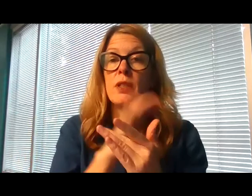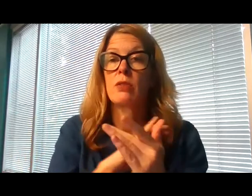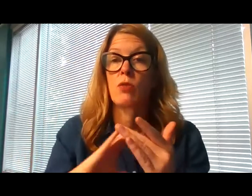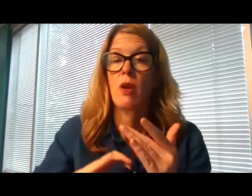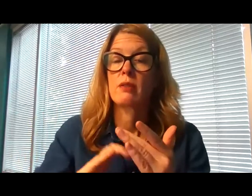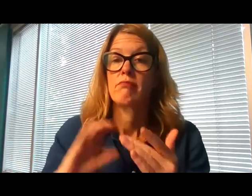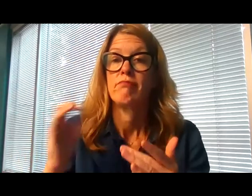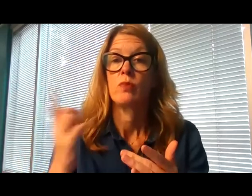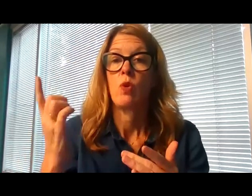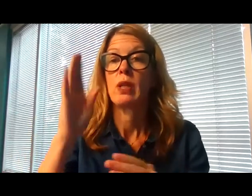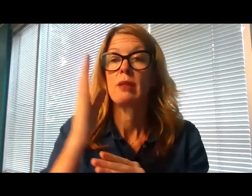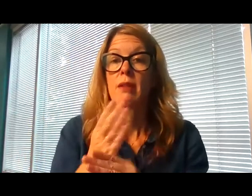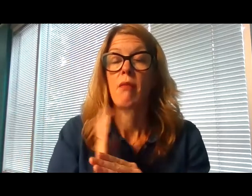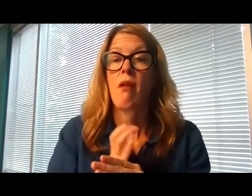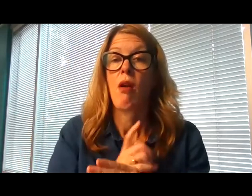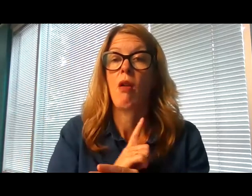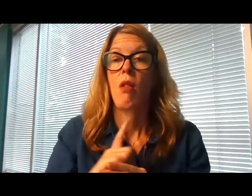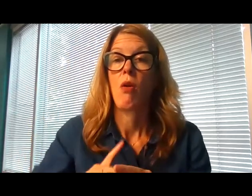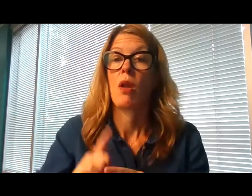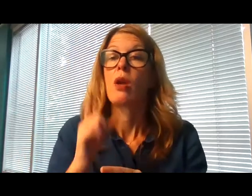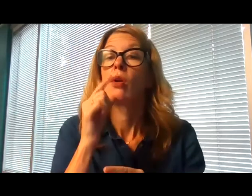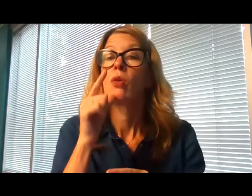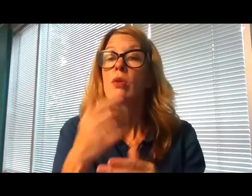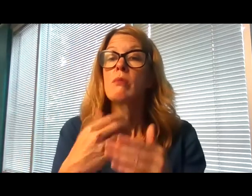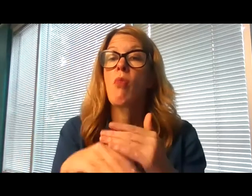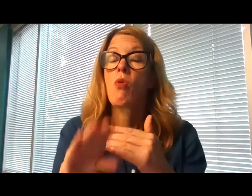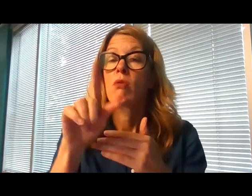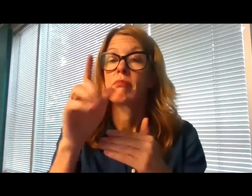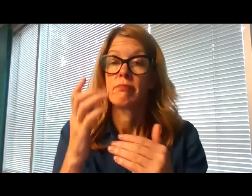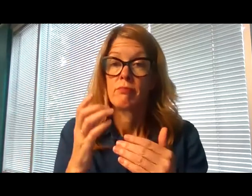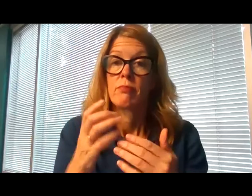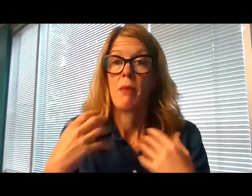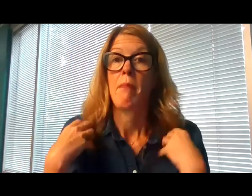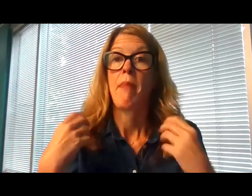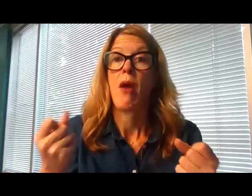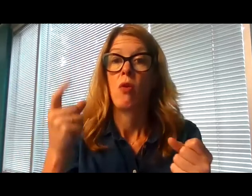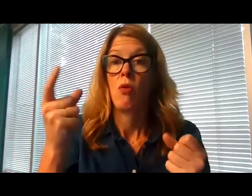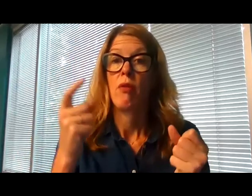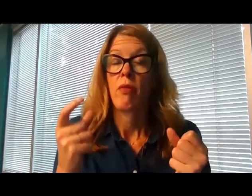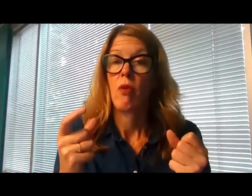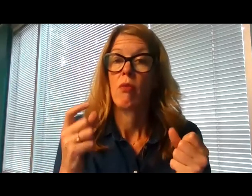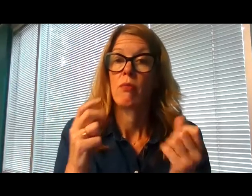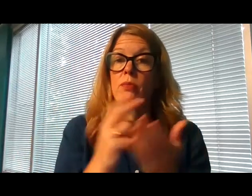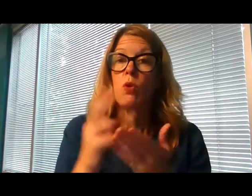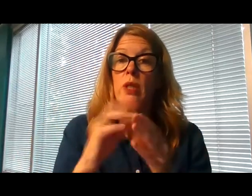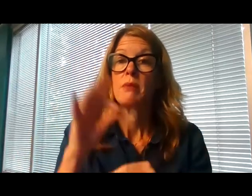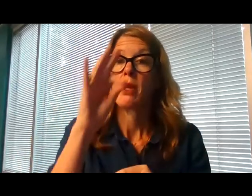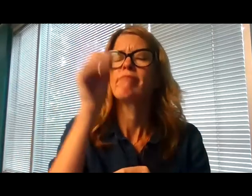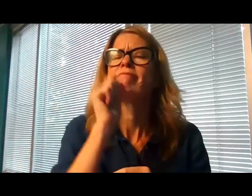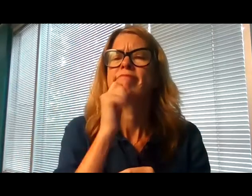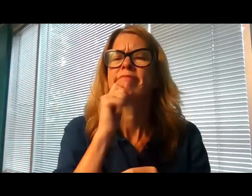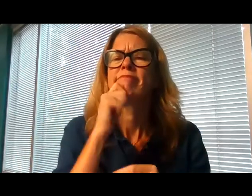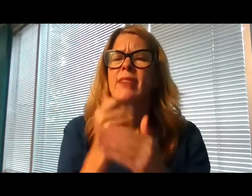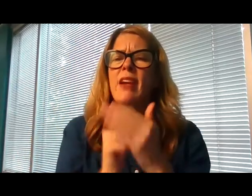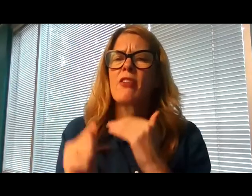our Lord. He was conceived by the power of the Holy Spirit, and born of the Virgin Mary. He suffered under Pontius